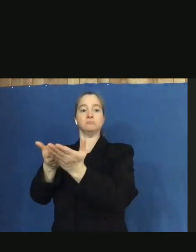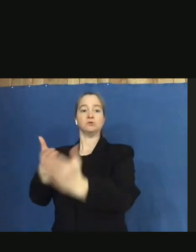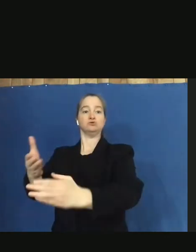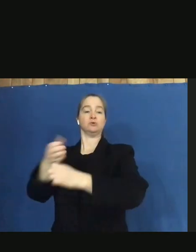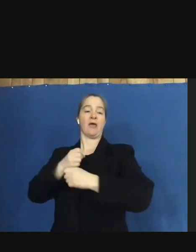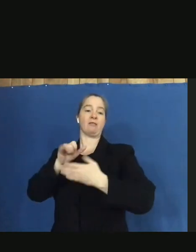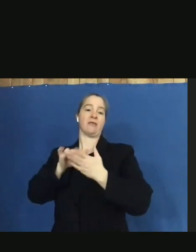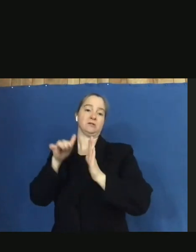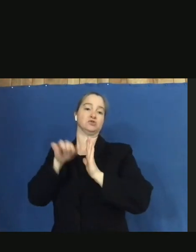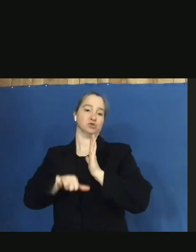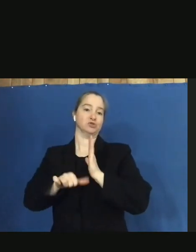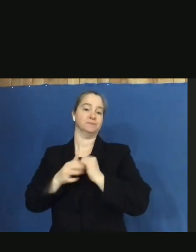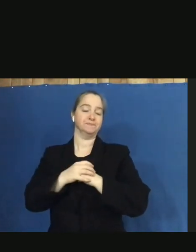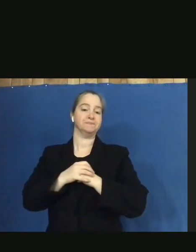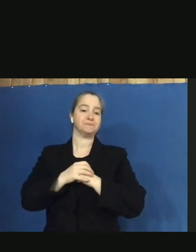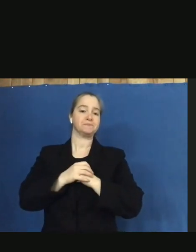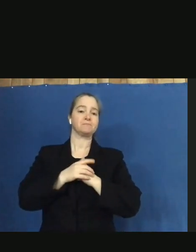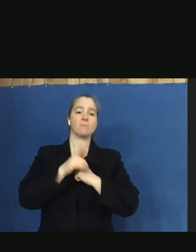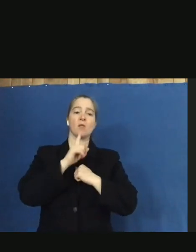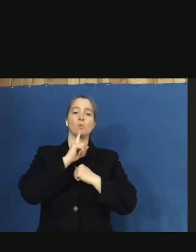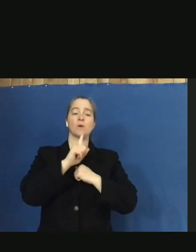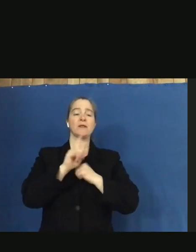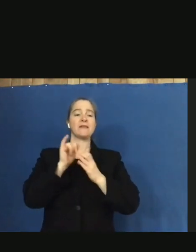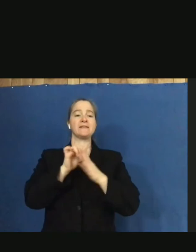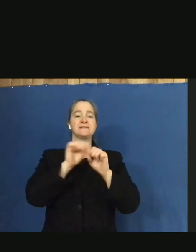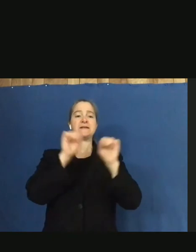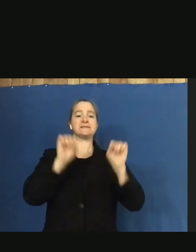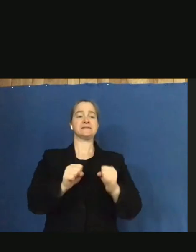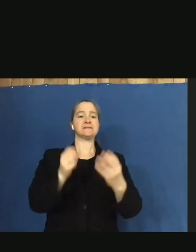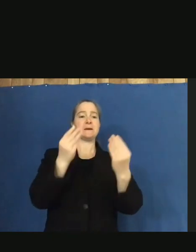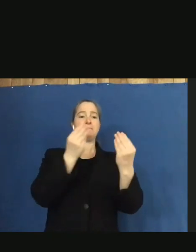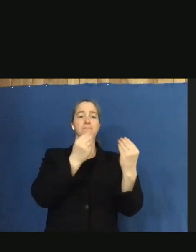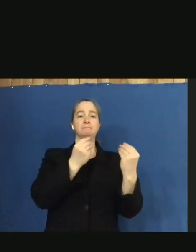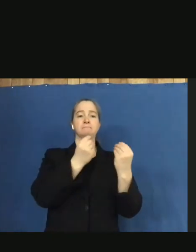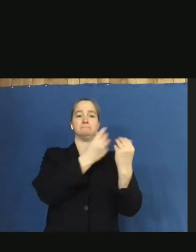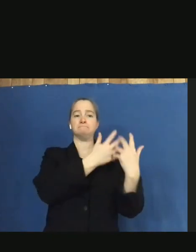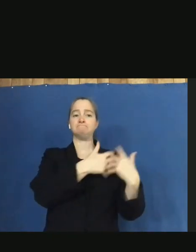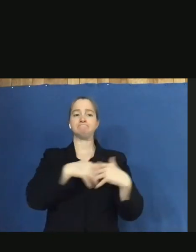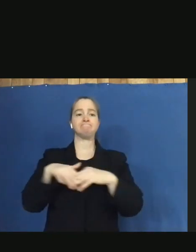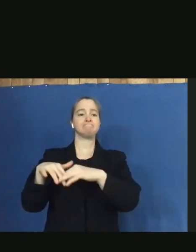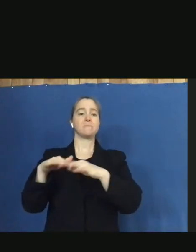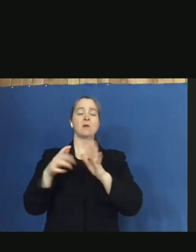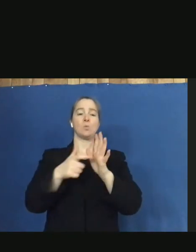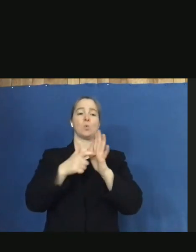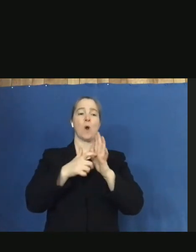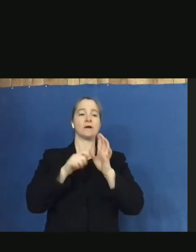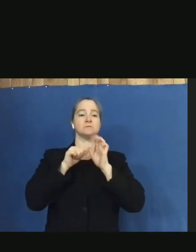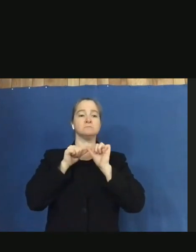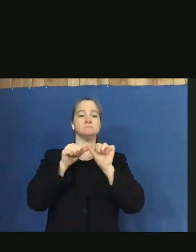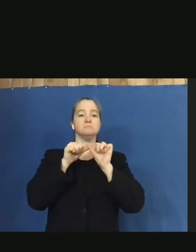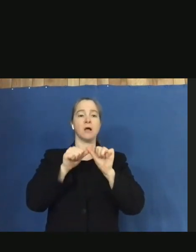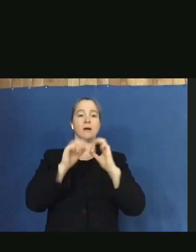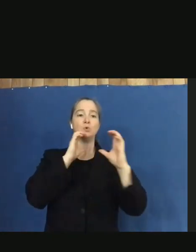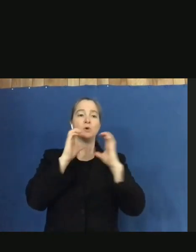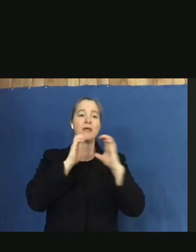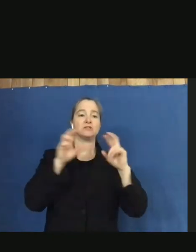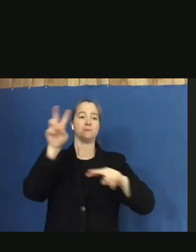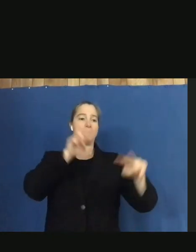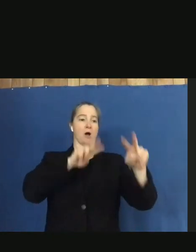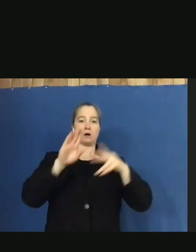transplant. So it's really a seamless system, but it requires constant communication and constant monitoring of all the conditions.